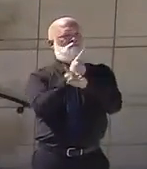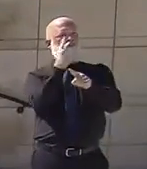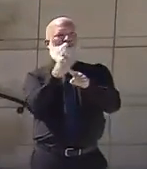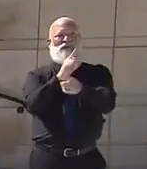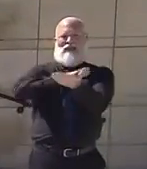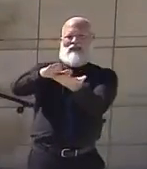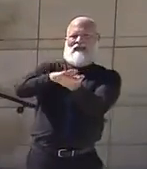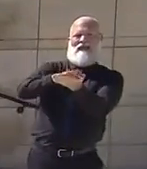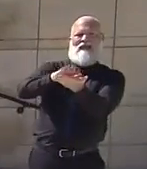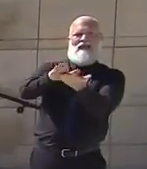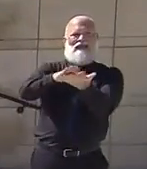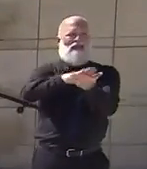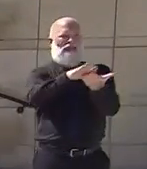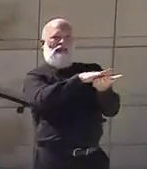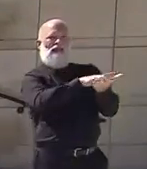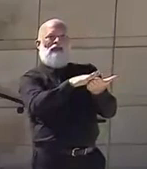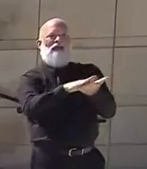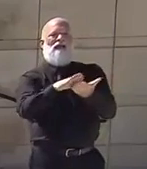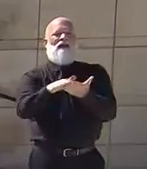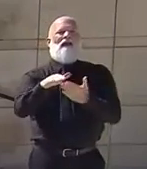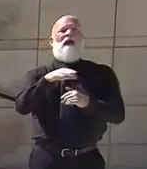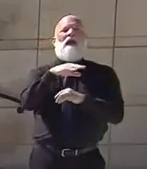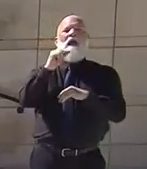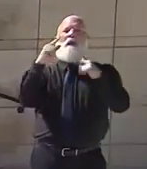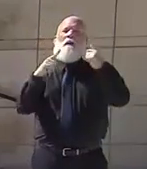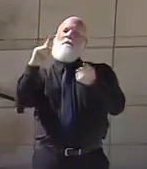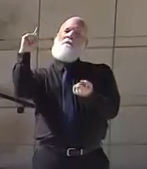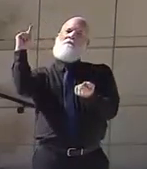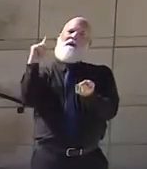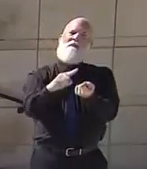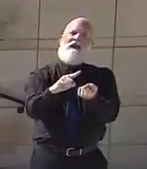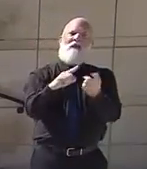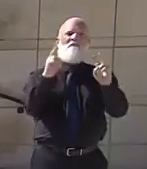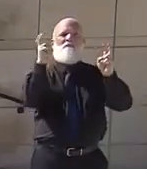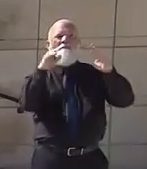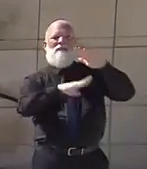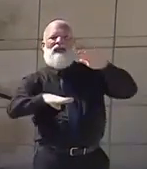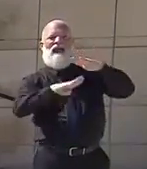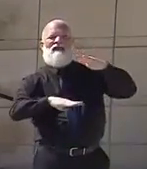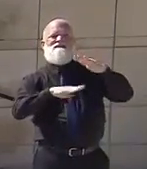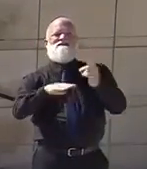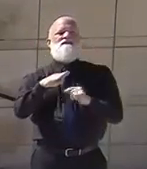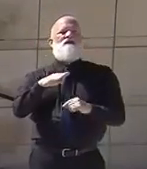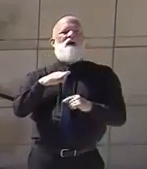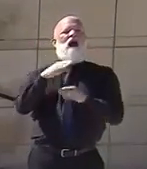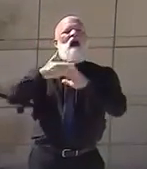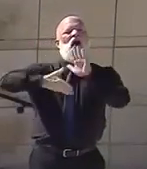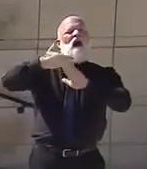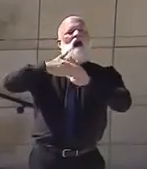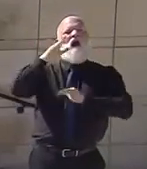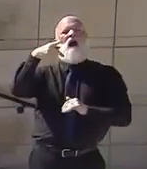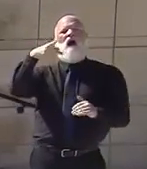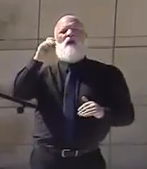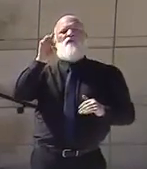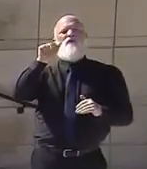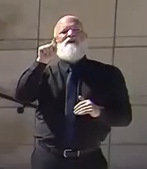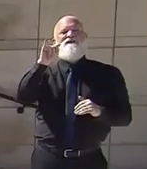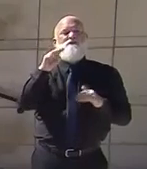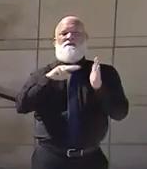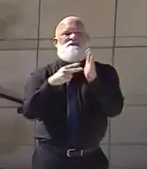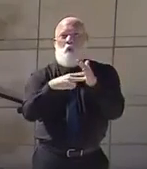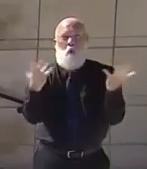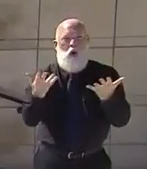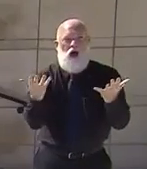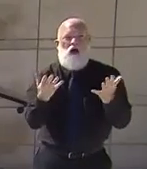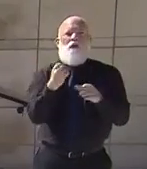basic operations includes, but it is not limited to screening workers for fever and respiratory illness, enhancing